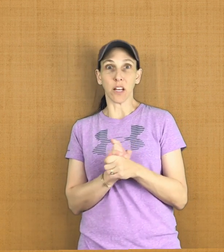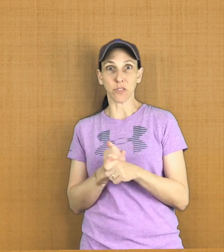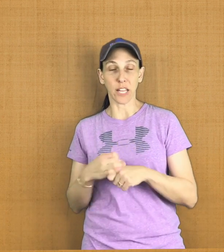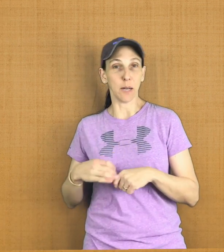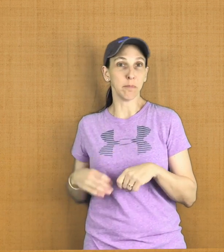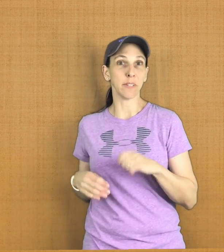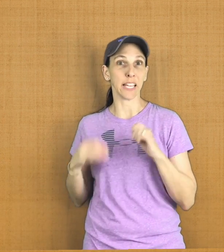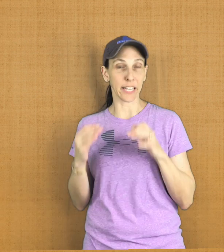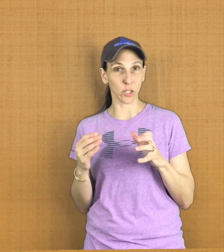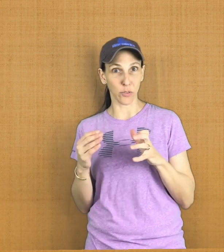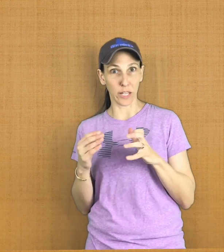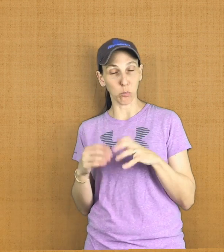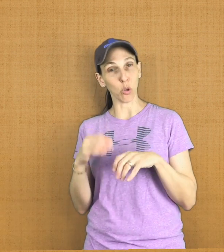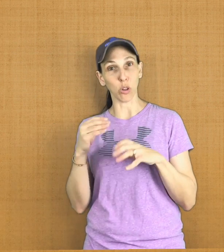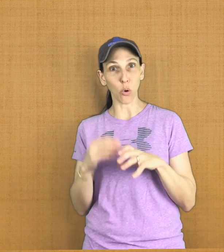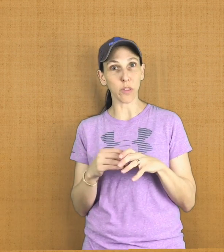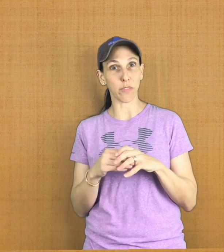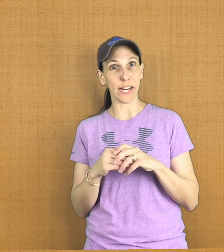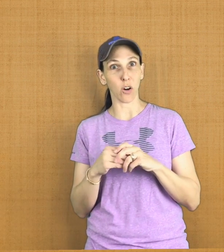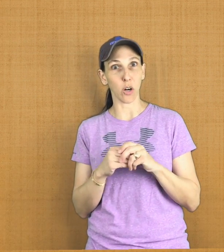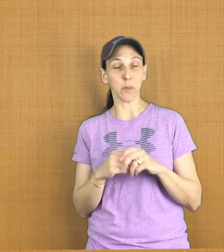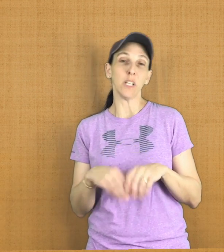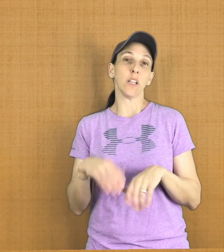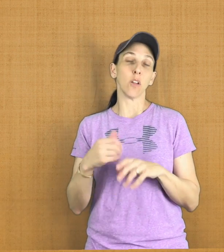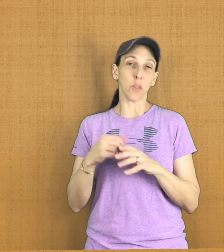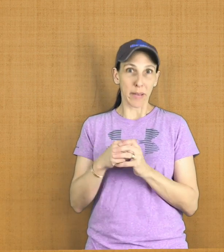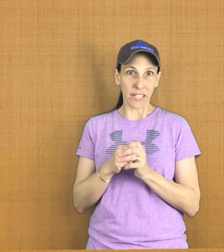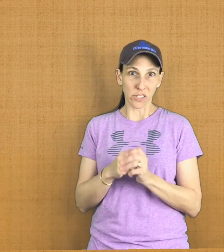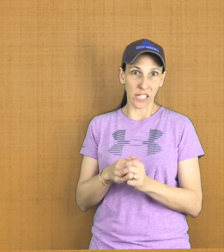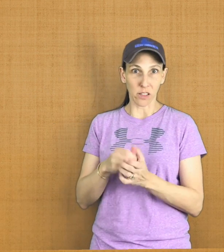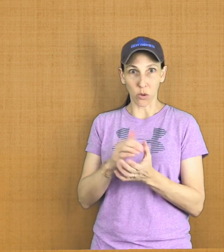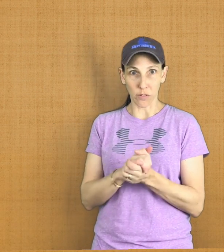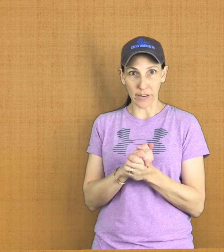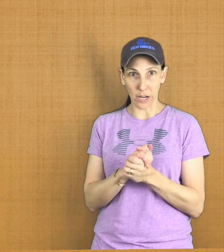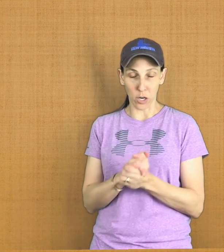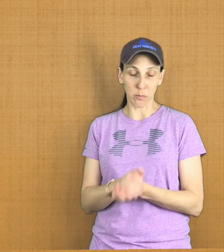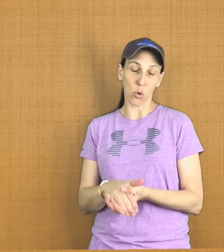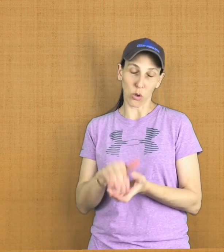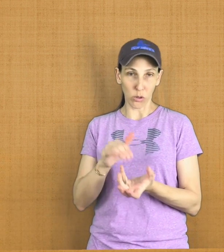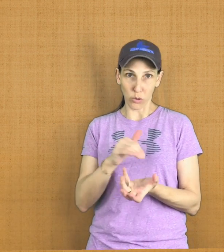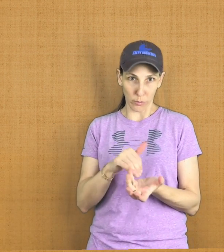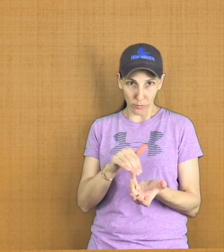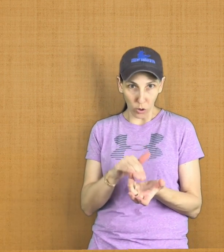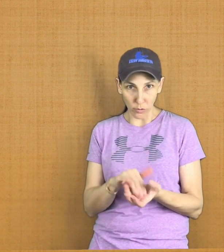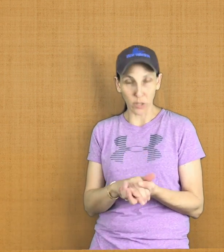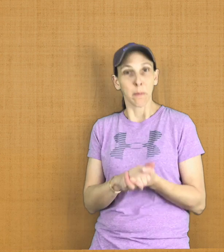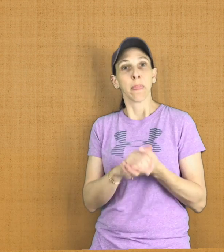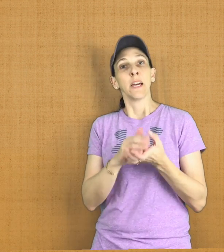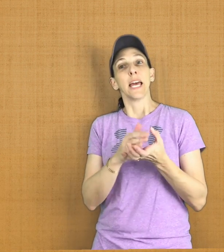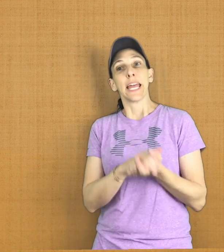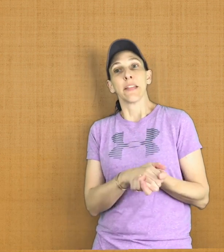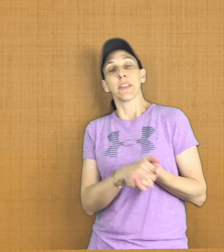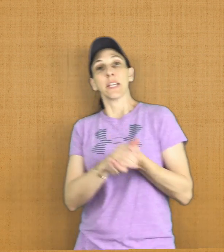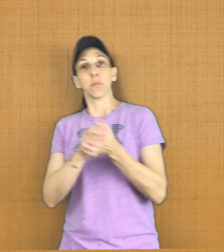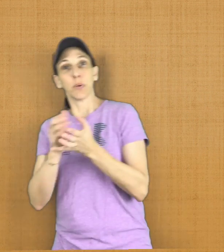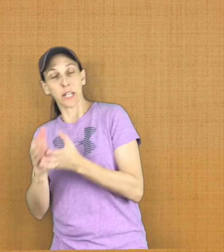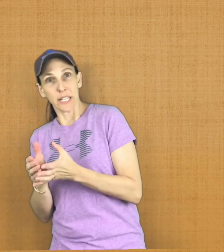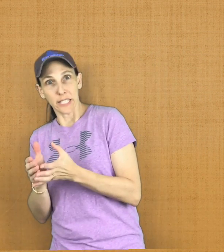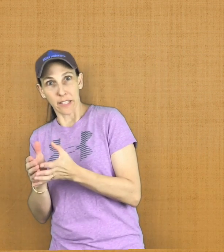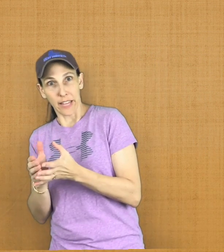loves them and cares for them will load the firearm, load the magazine, load the firearm or load the revolver, and then put it into